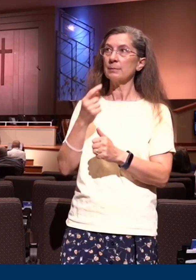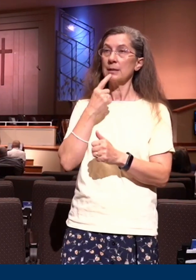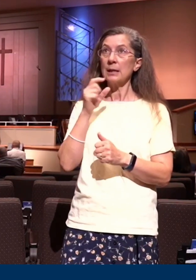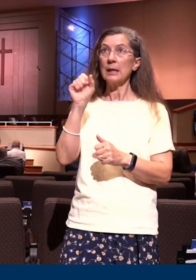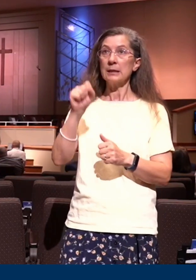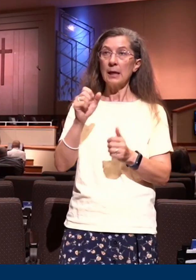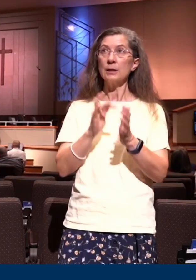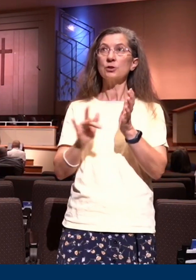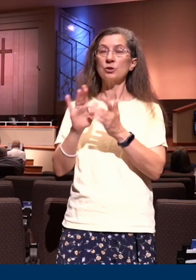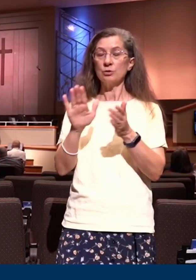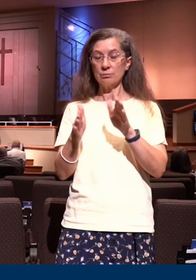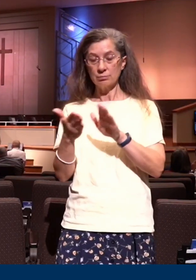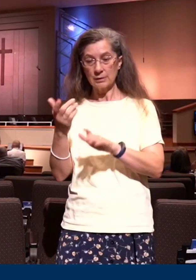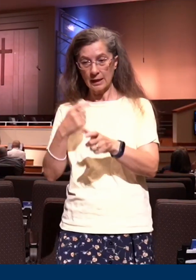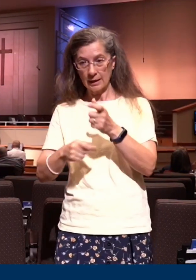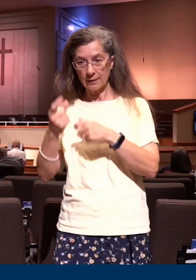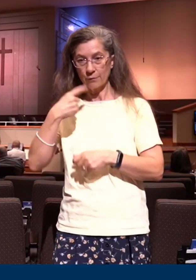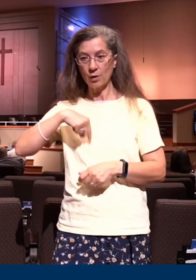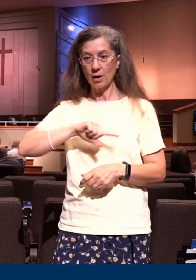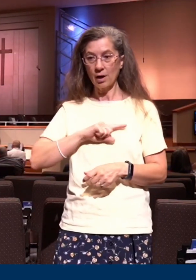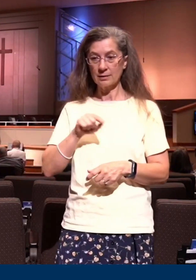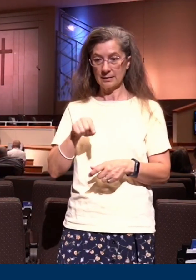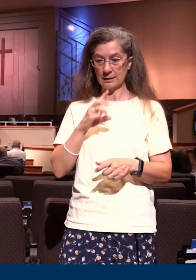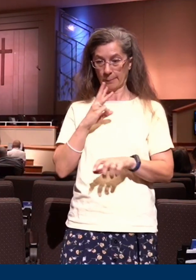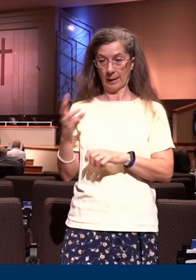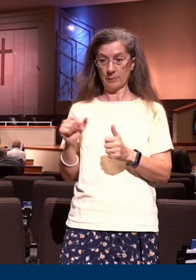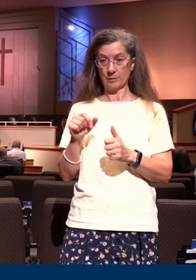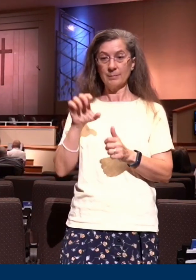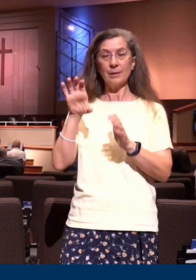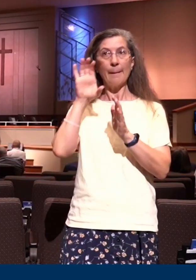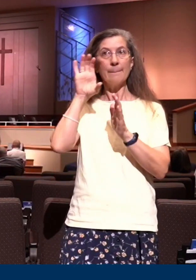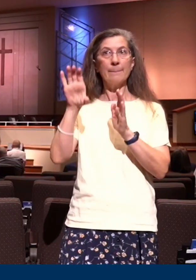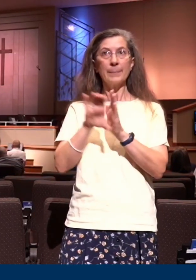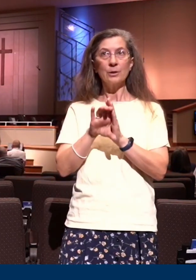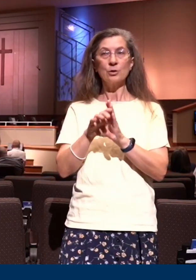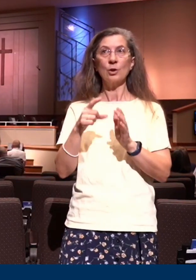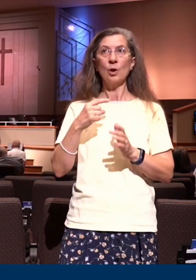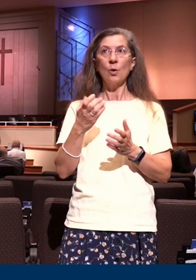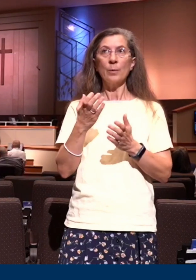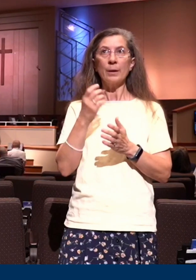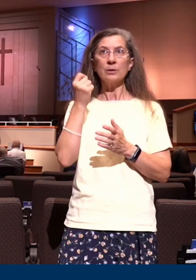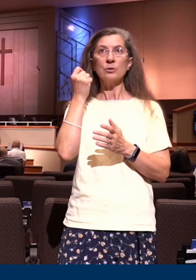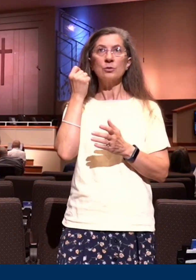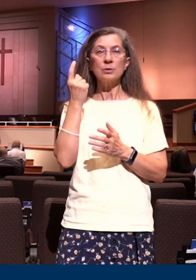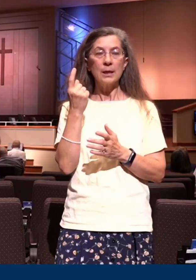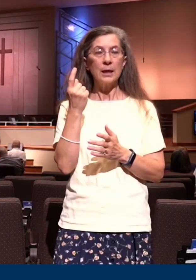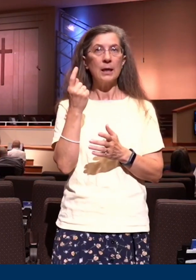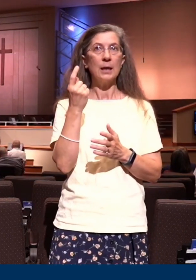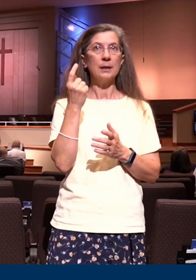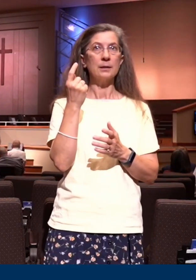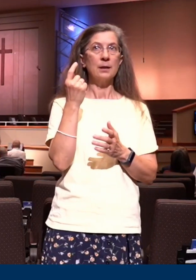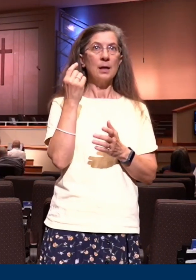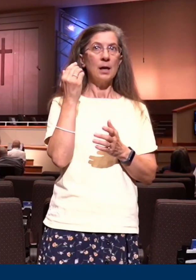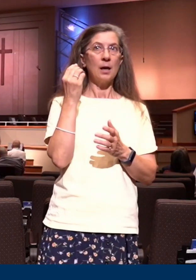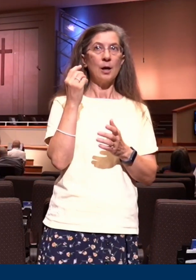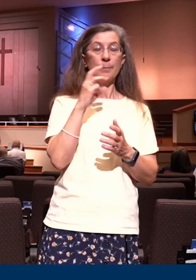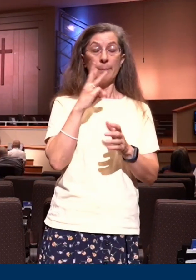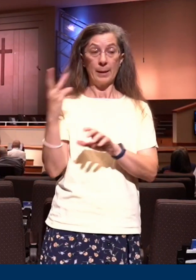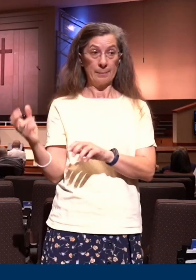we're showing a picture of Jesus with us and we want to understand the significance of baptism in this